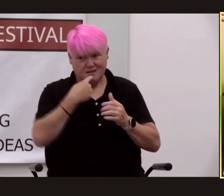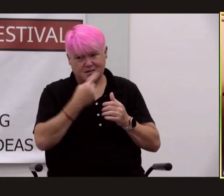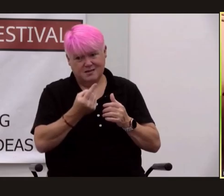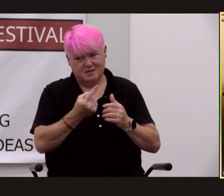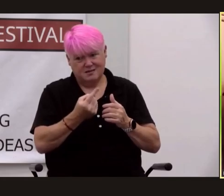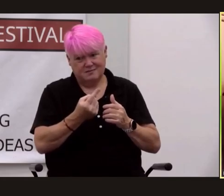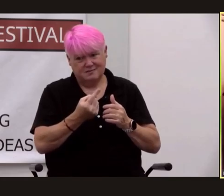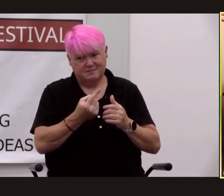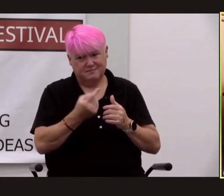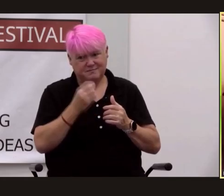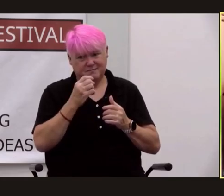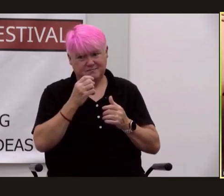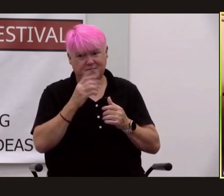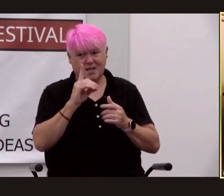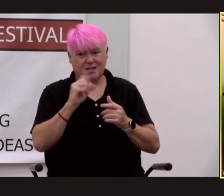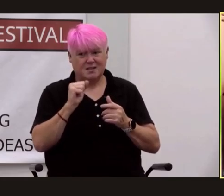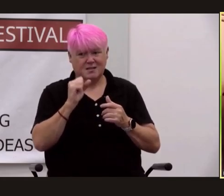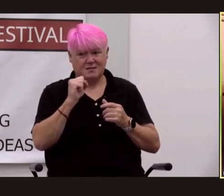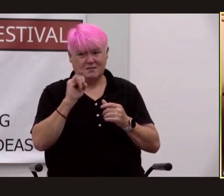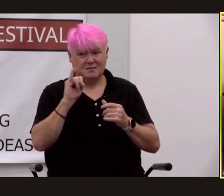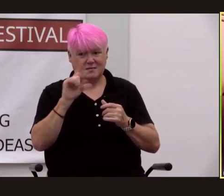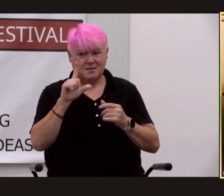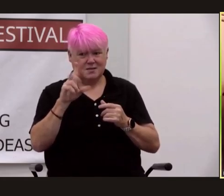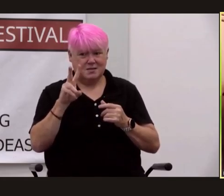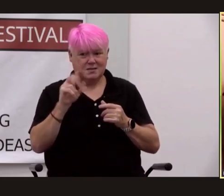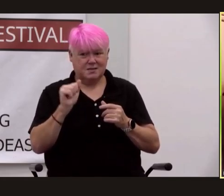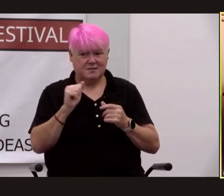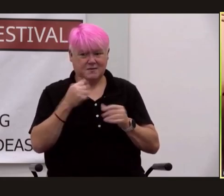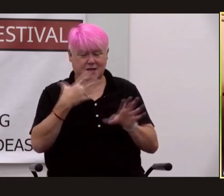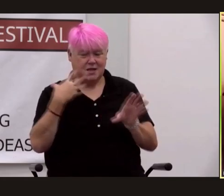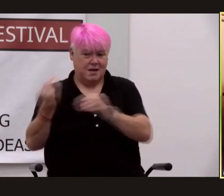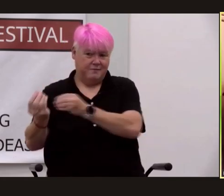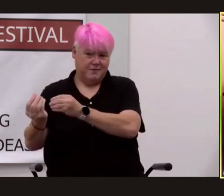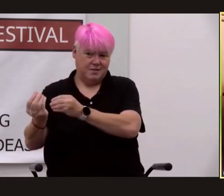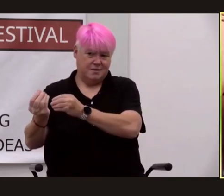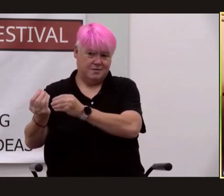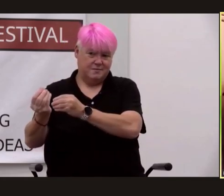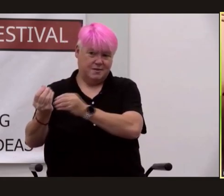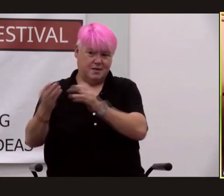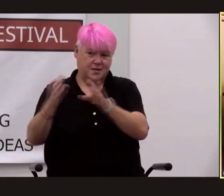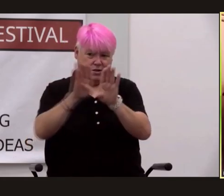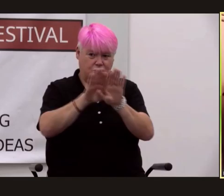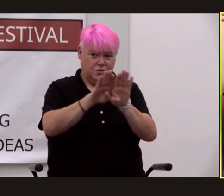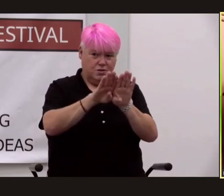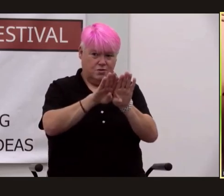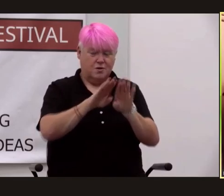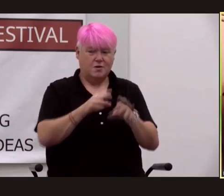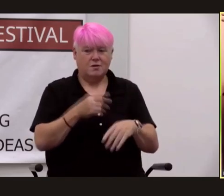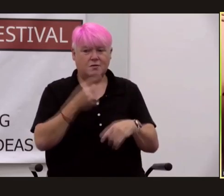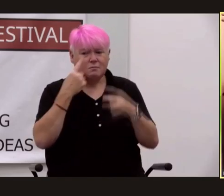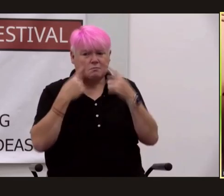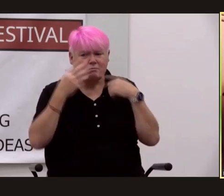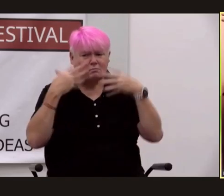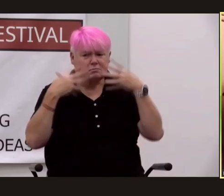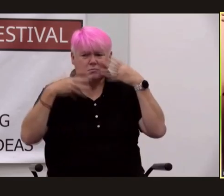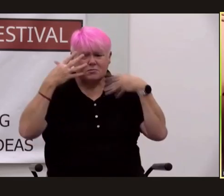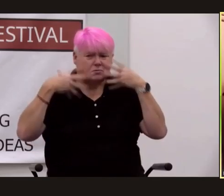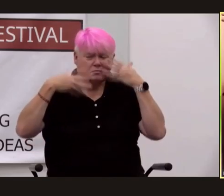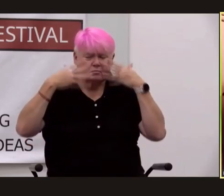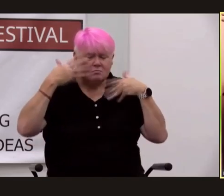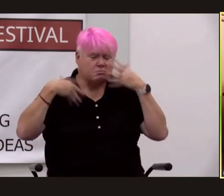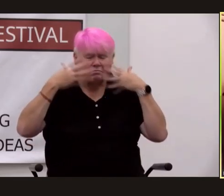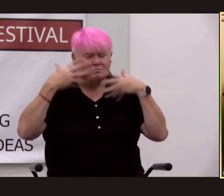silver left gently closing the naked wooden door behind him the tears were coming freely now